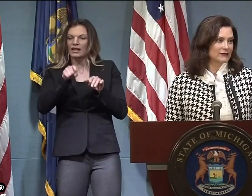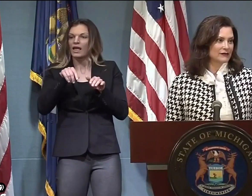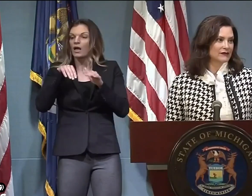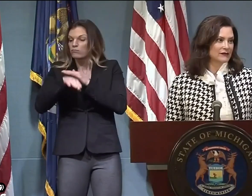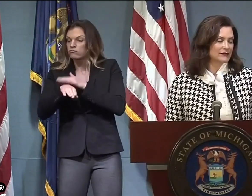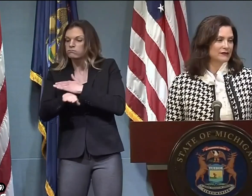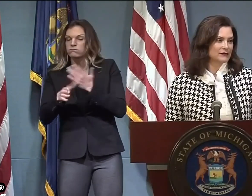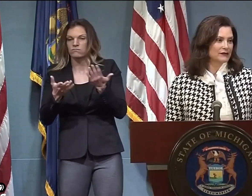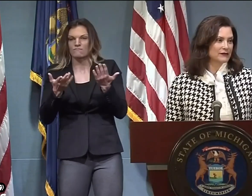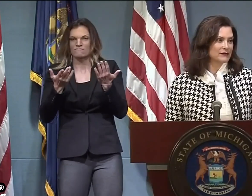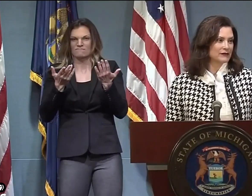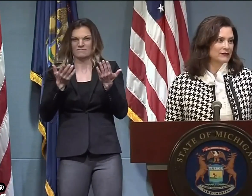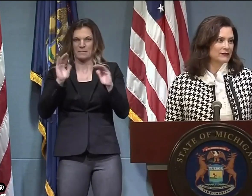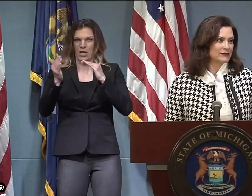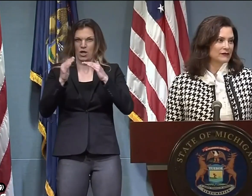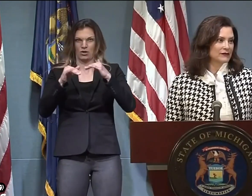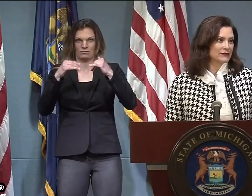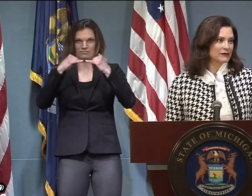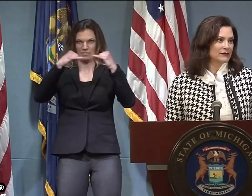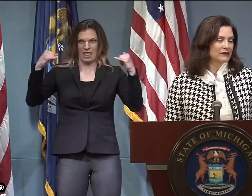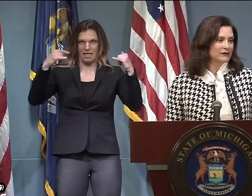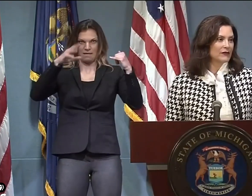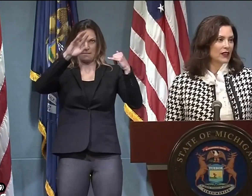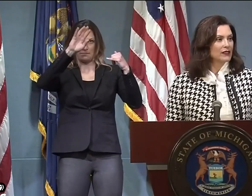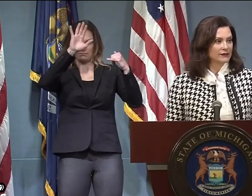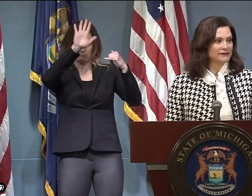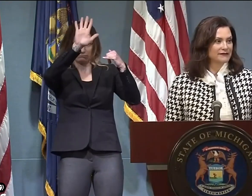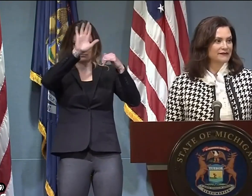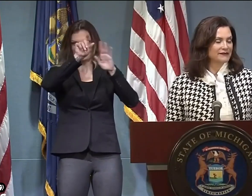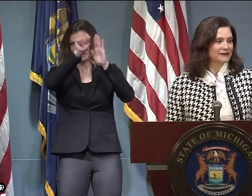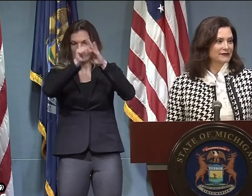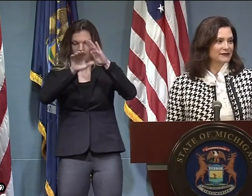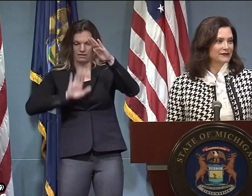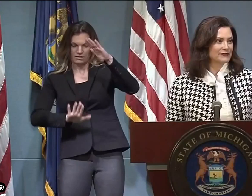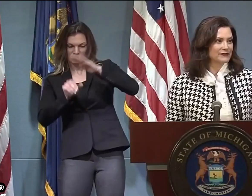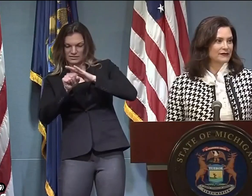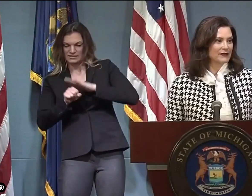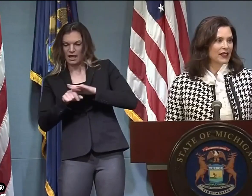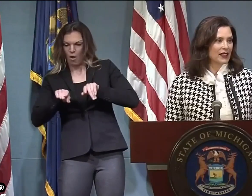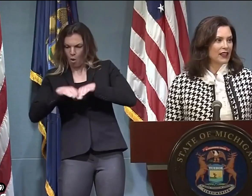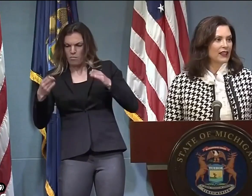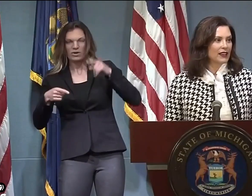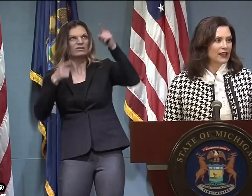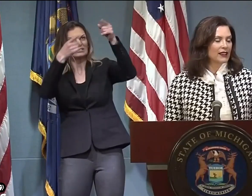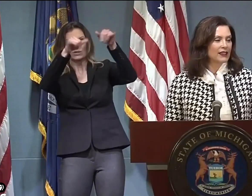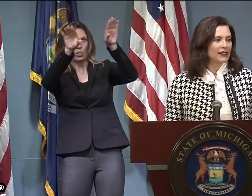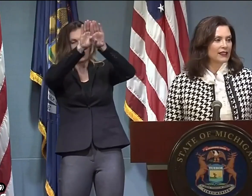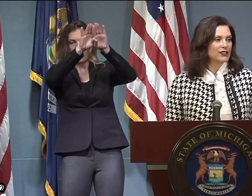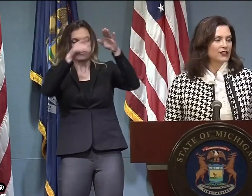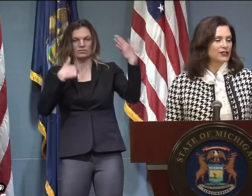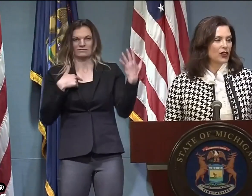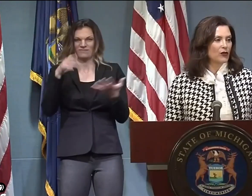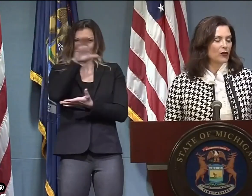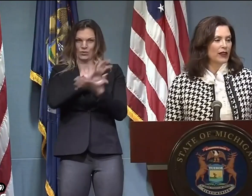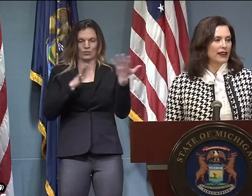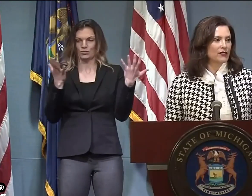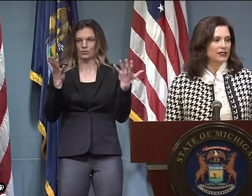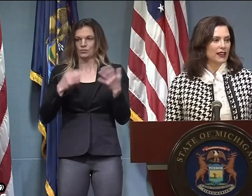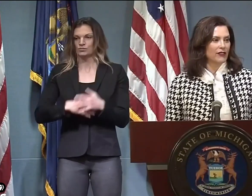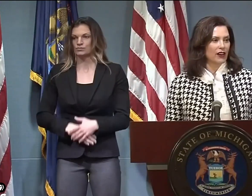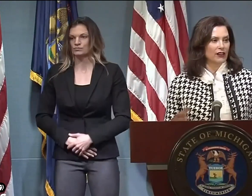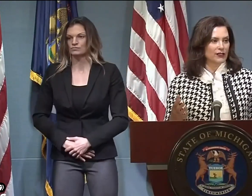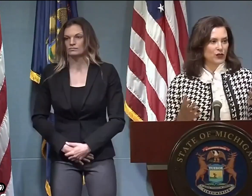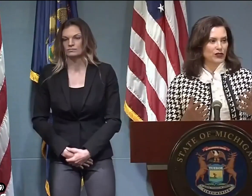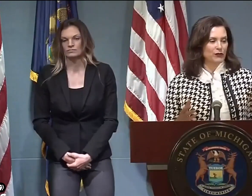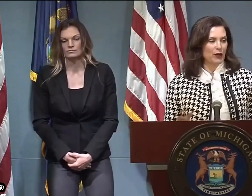things in Indiana that they couldn't do in Michigan. So where's the status of the regional arrangement that you've